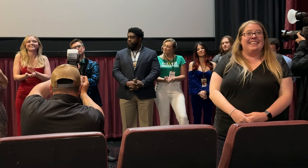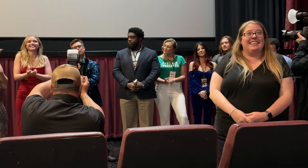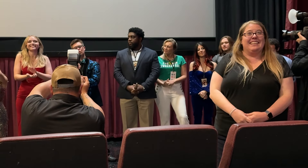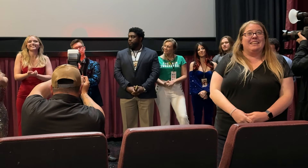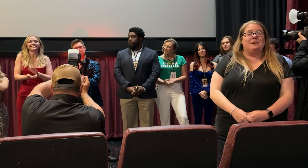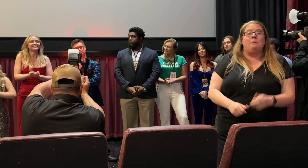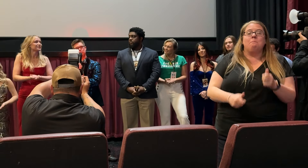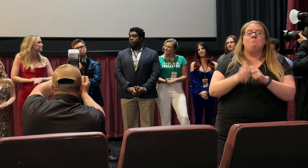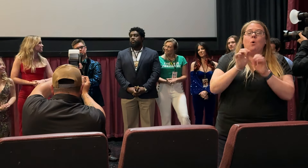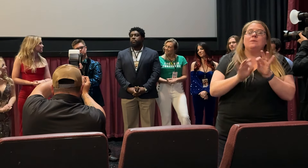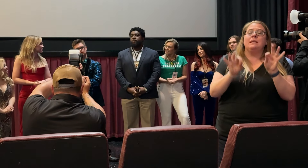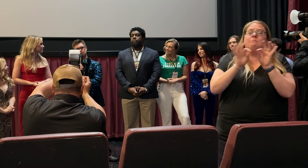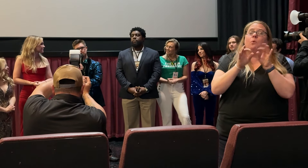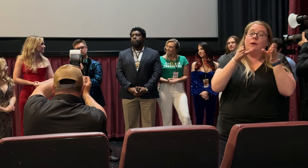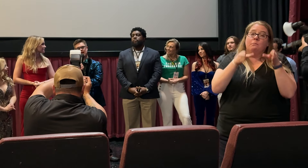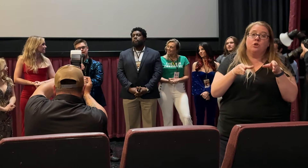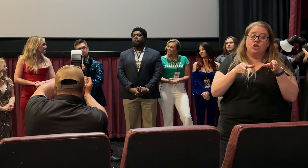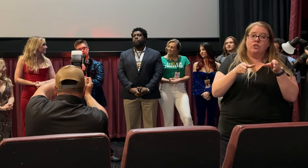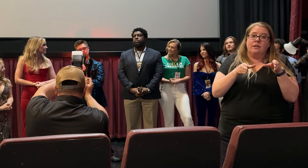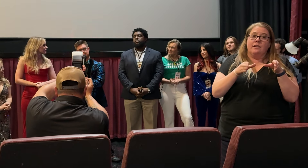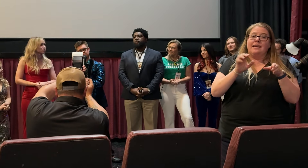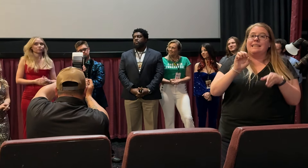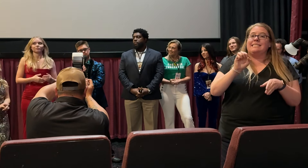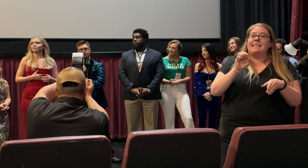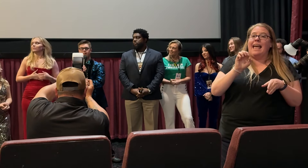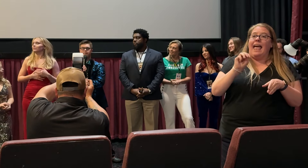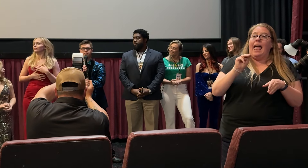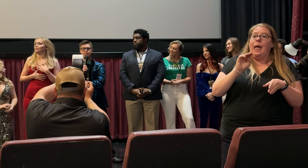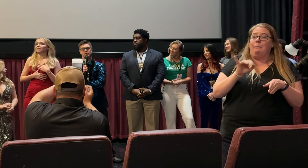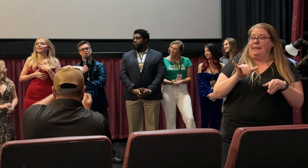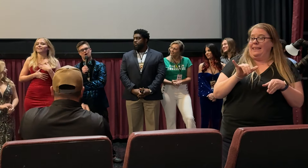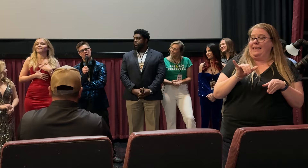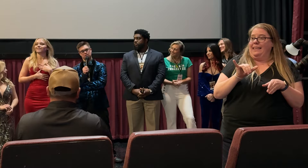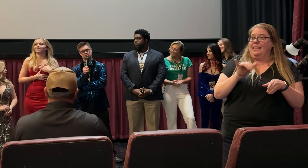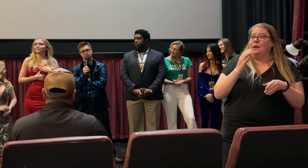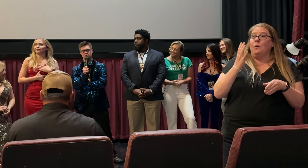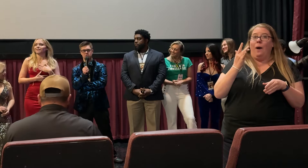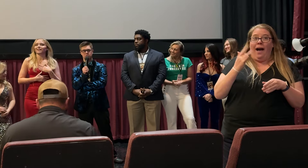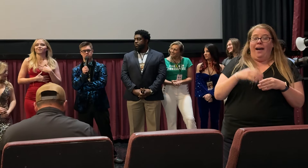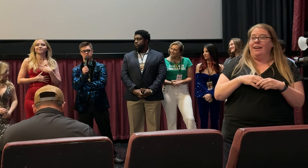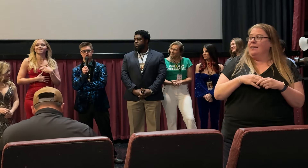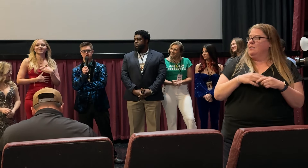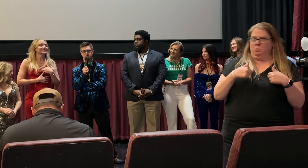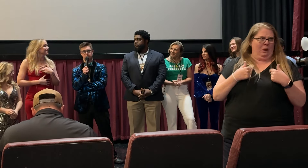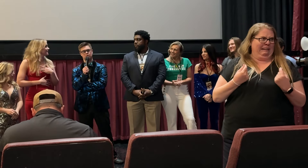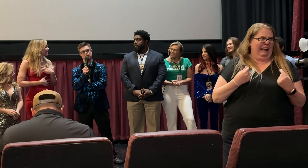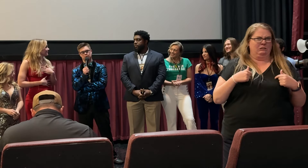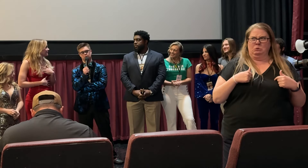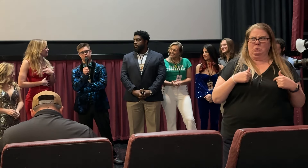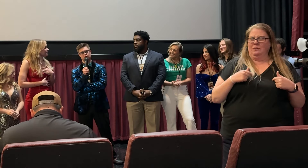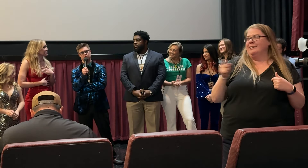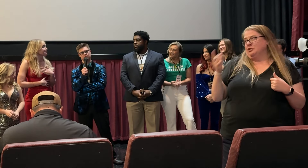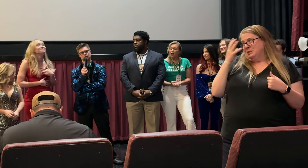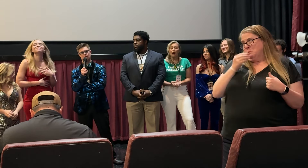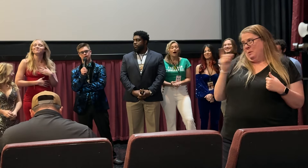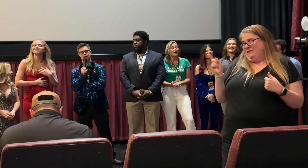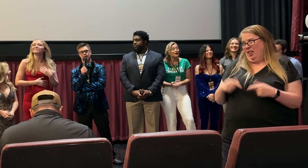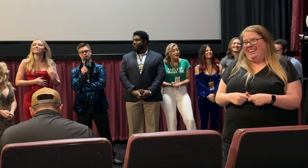important person is Emmy because she is really beautiful, and